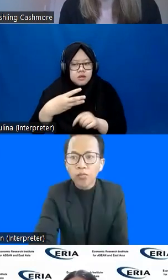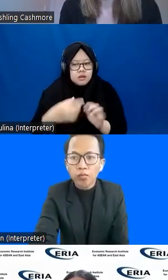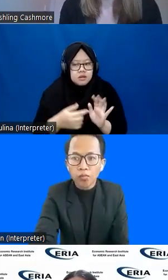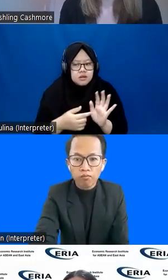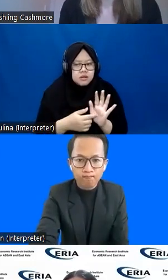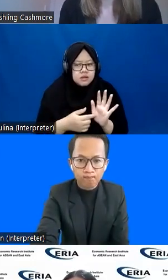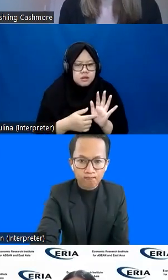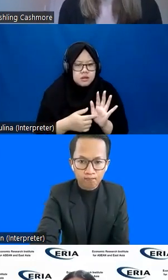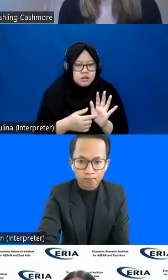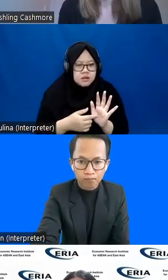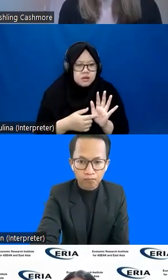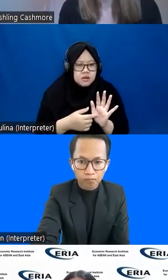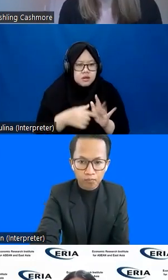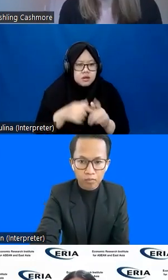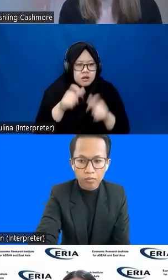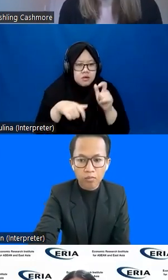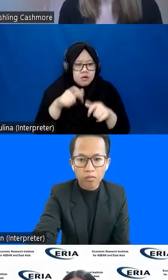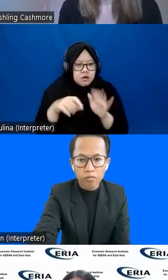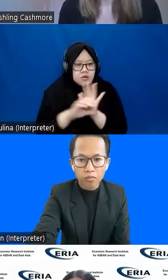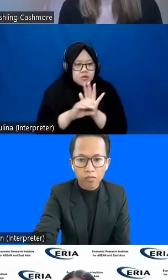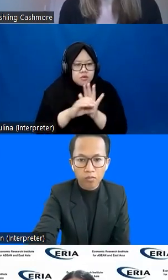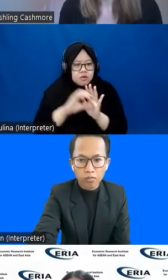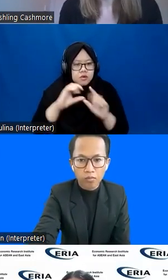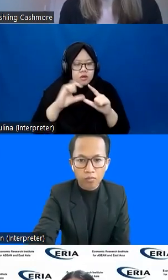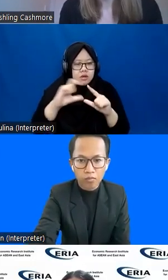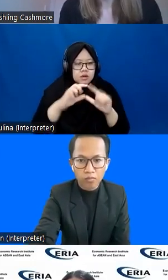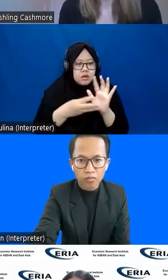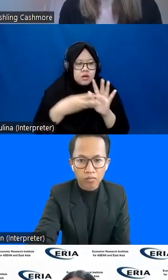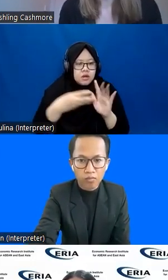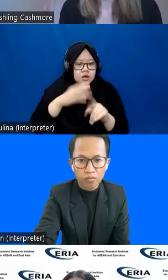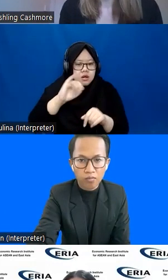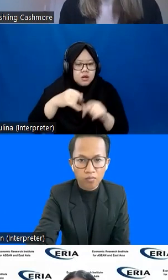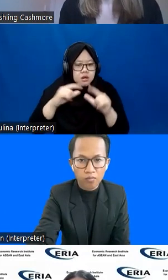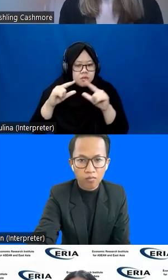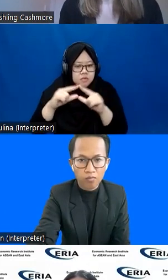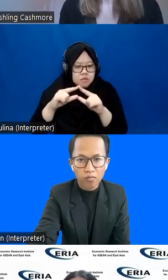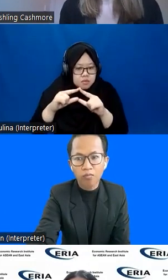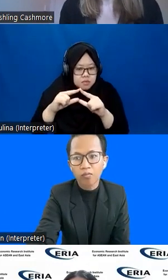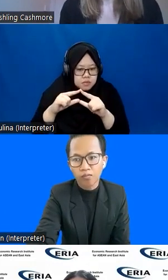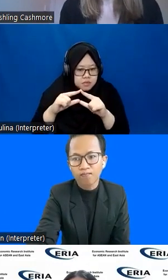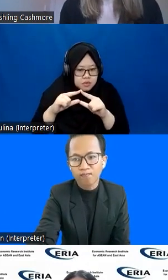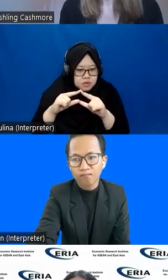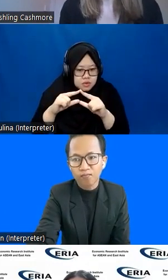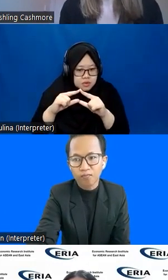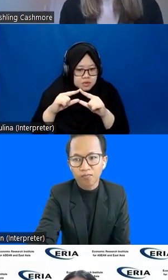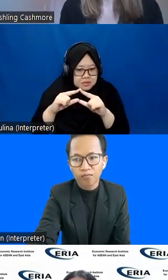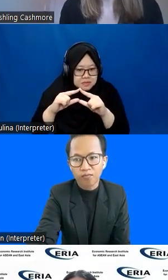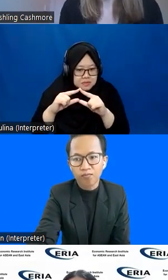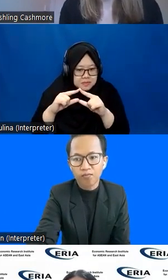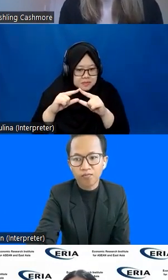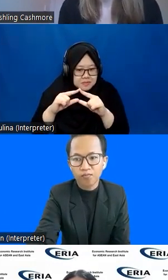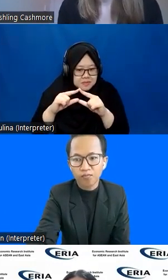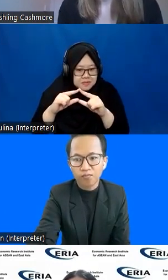two children with disabilities are not in school compared to one in 14 of their peers without a disability. And in